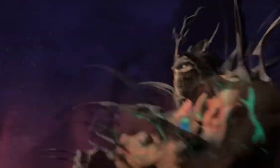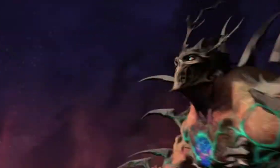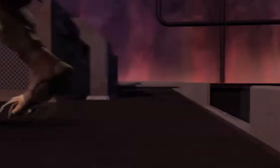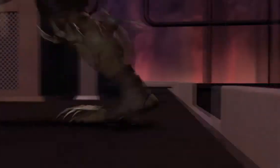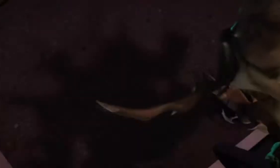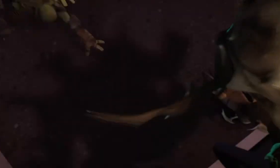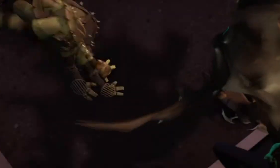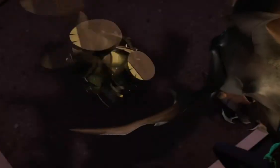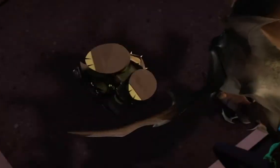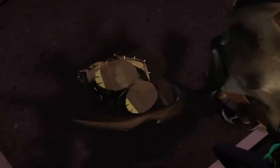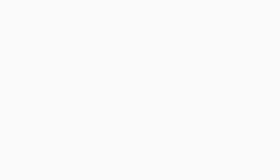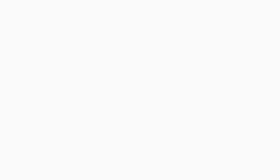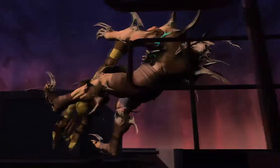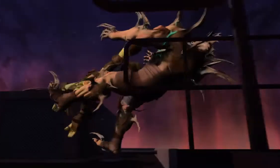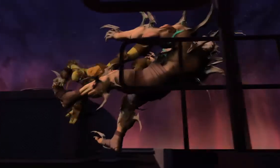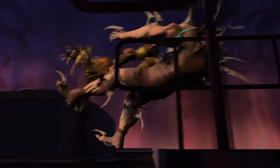seen their dynamic that flawless before.